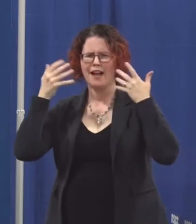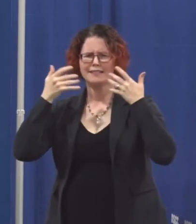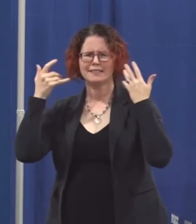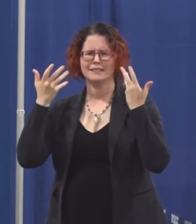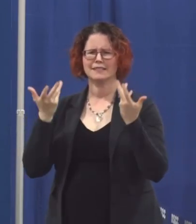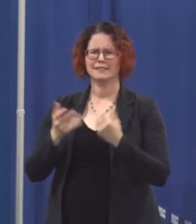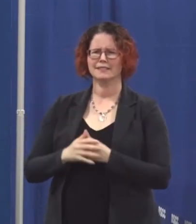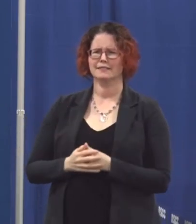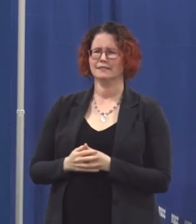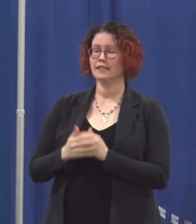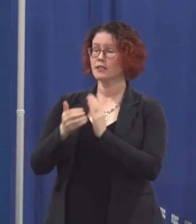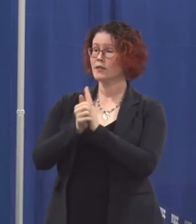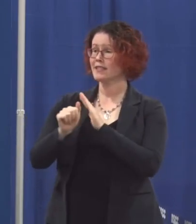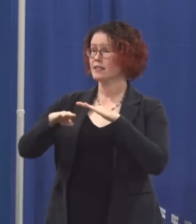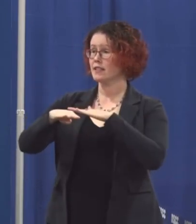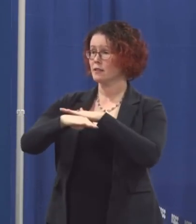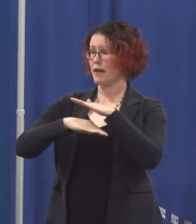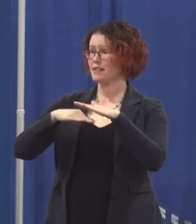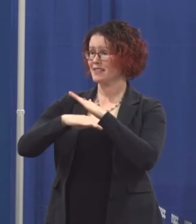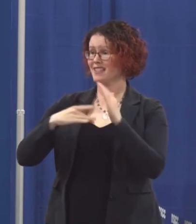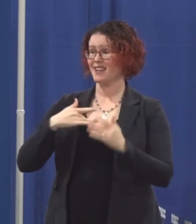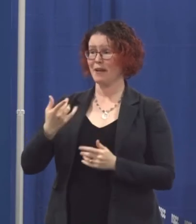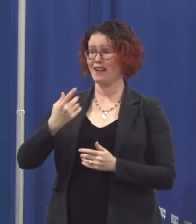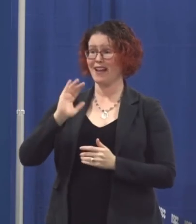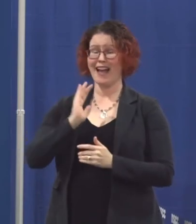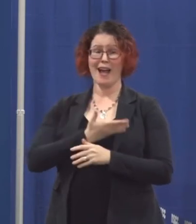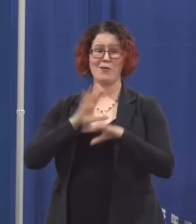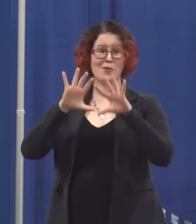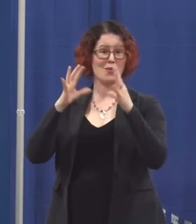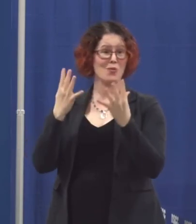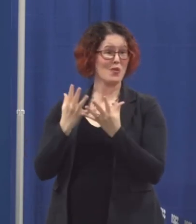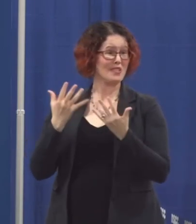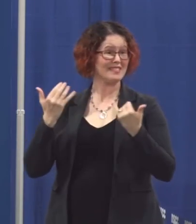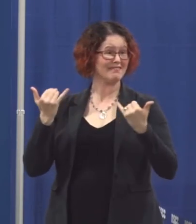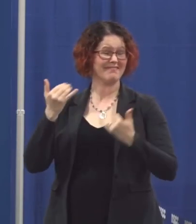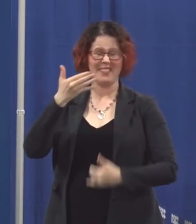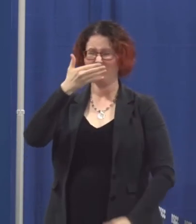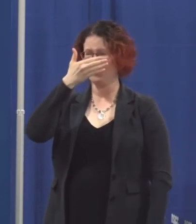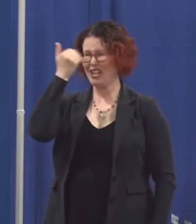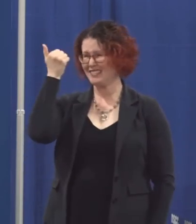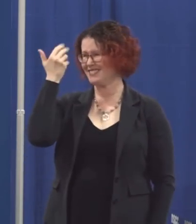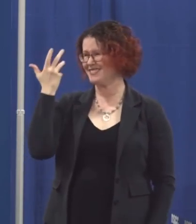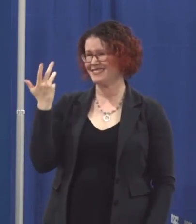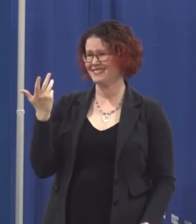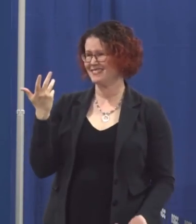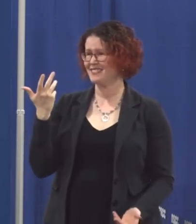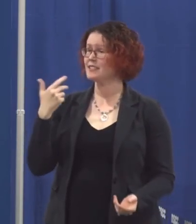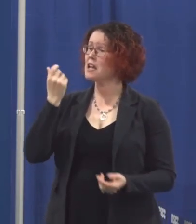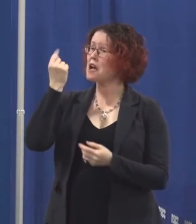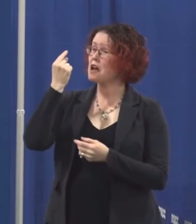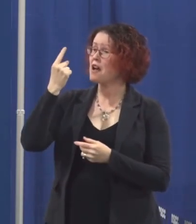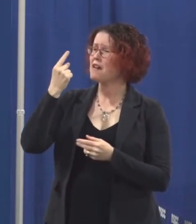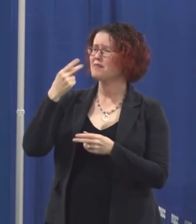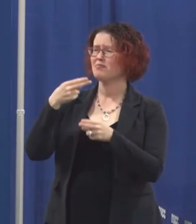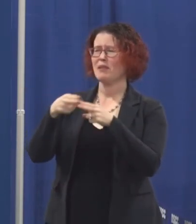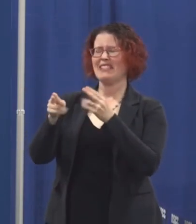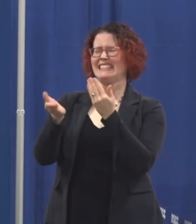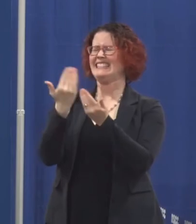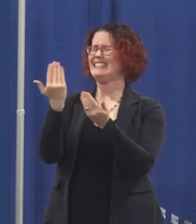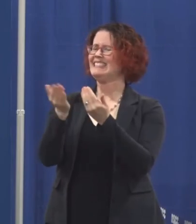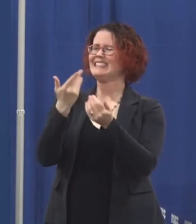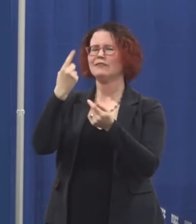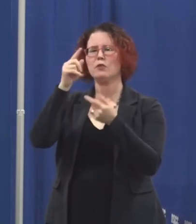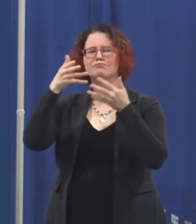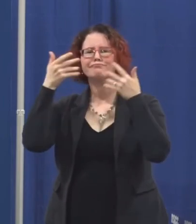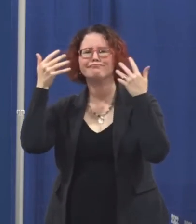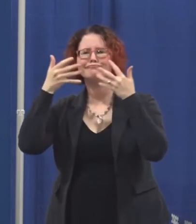most basic skills are those that we often forget in our world today it takes only seconds to be kind and it can be